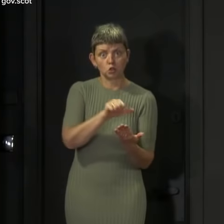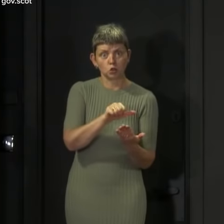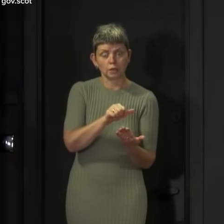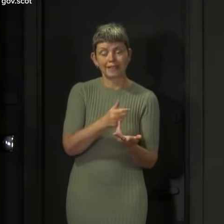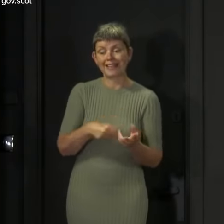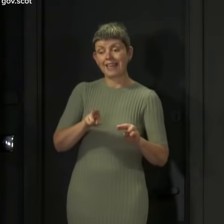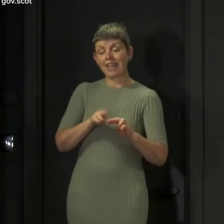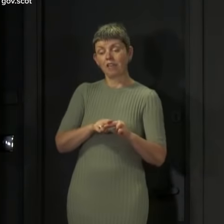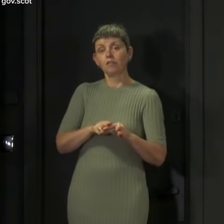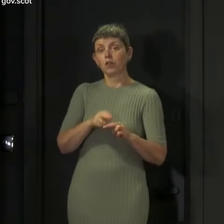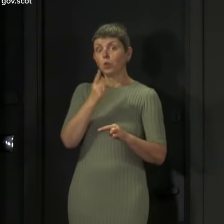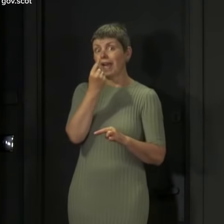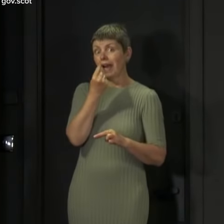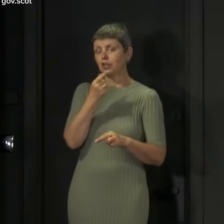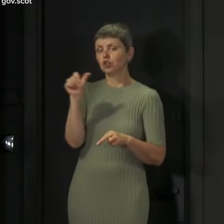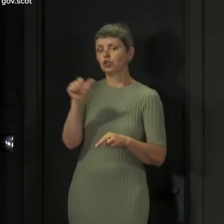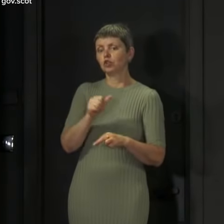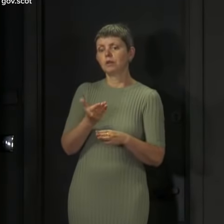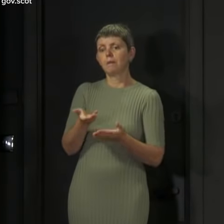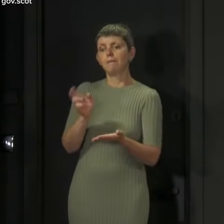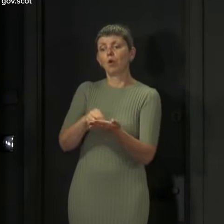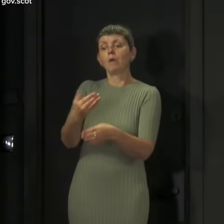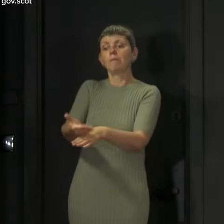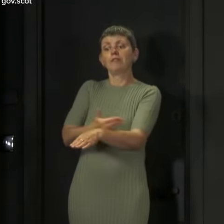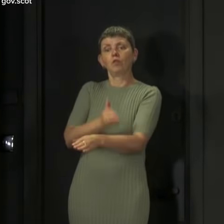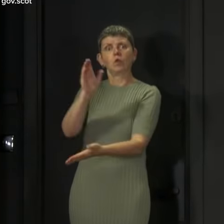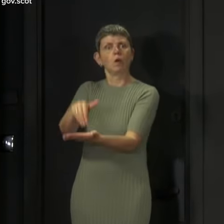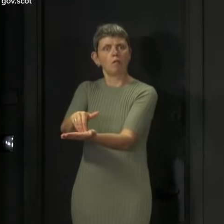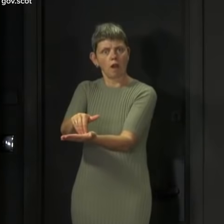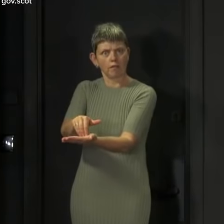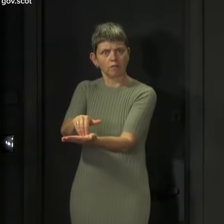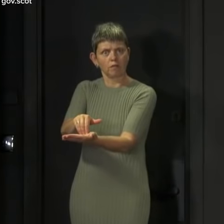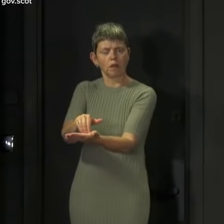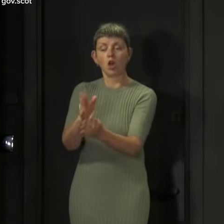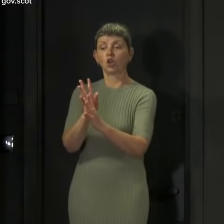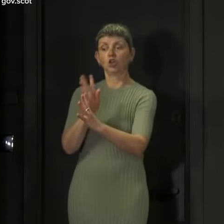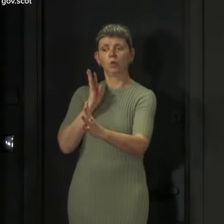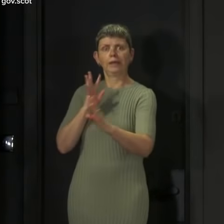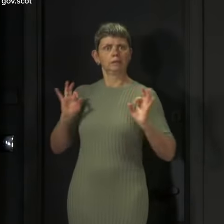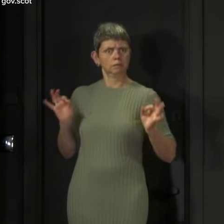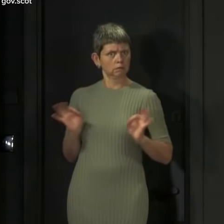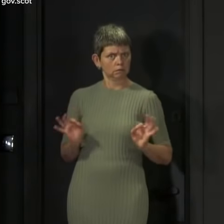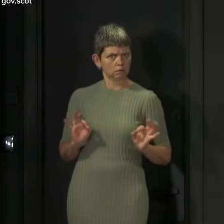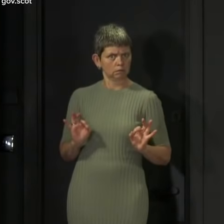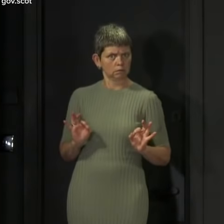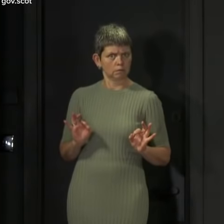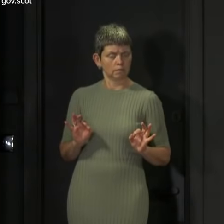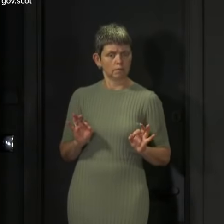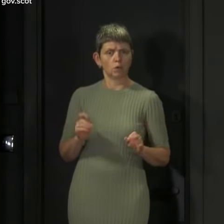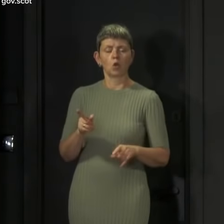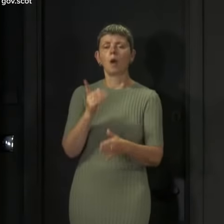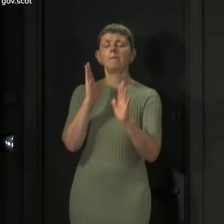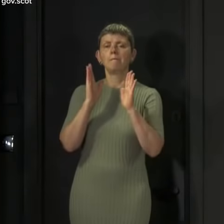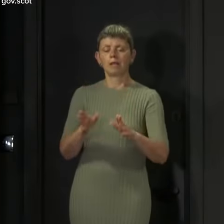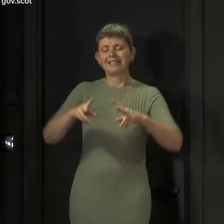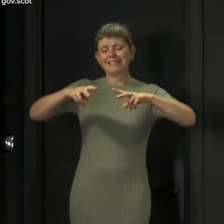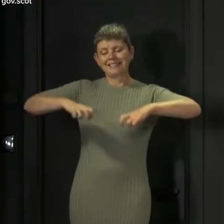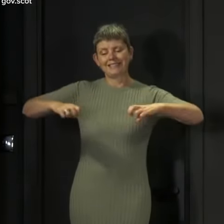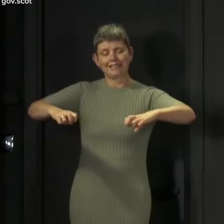-book tables in advance and there should be no queuing. People should be seated only with table service.